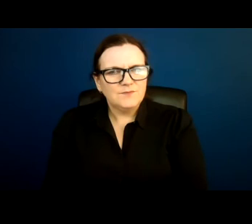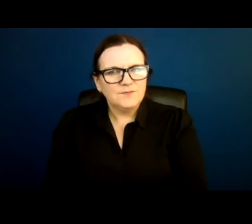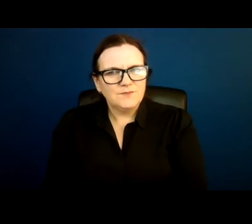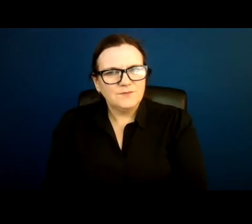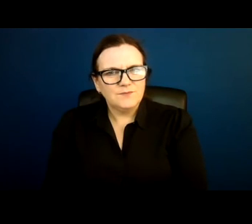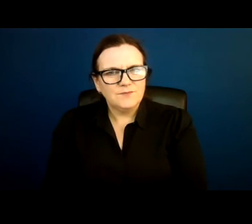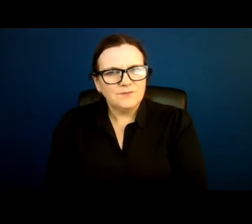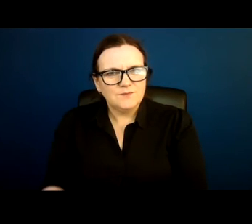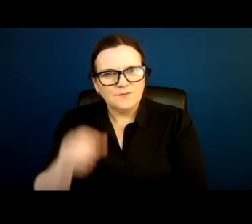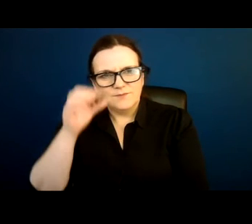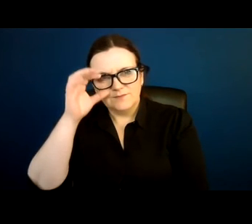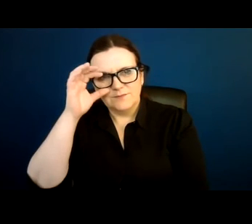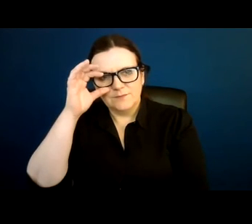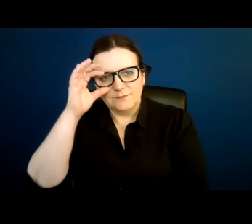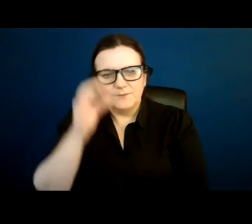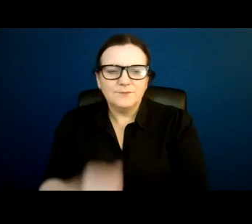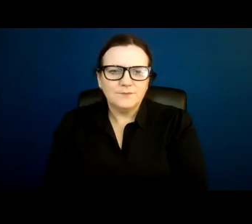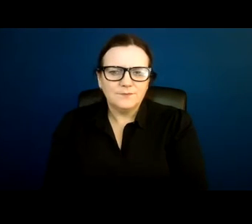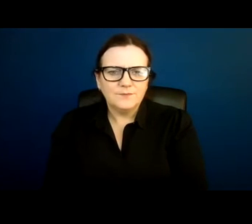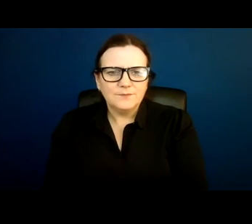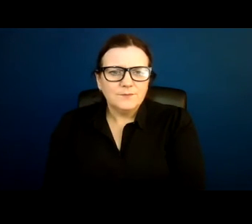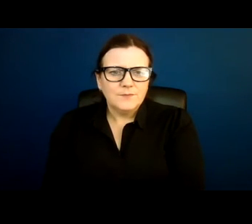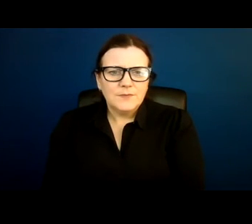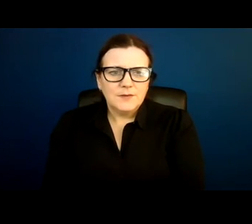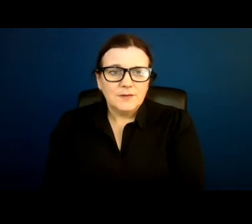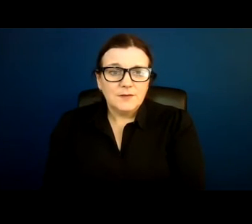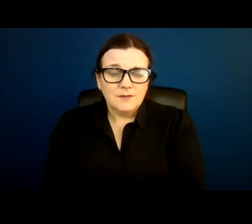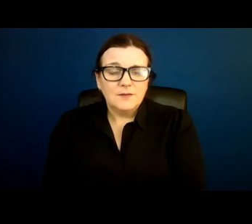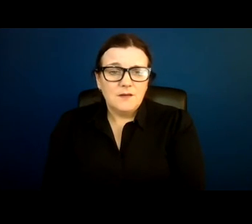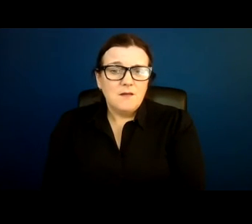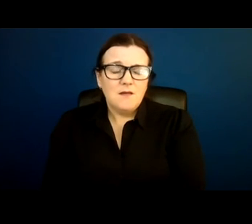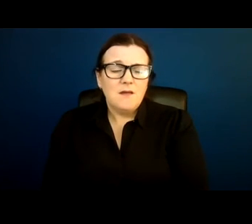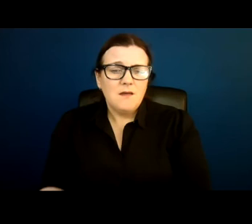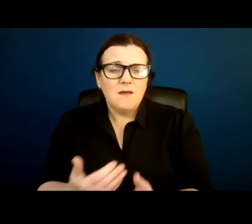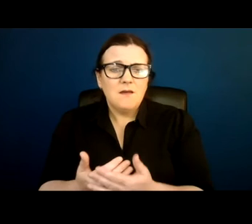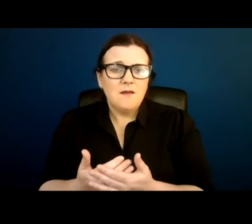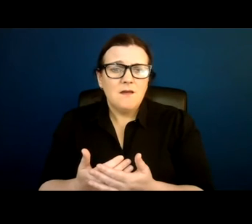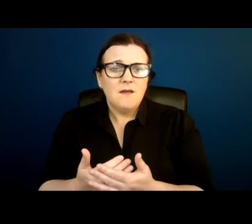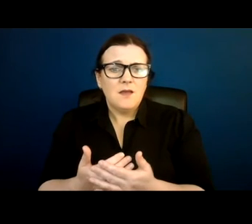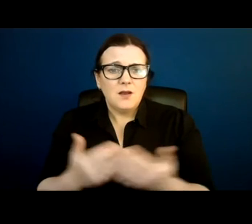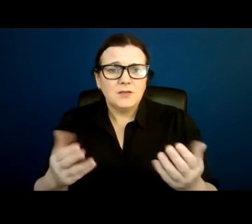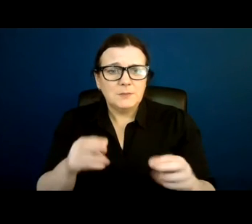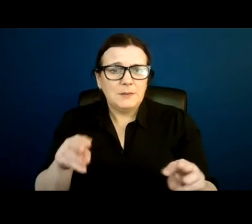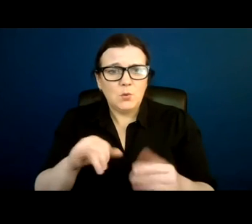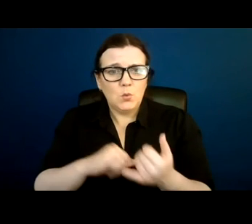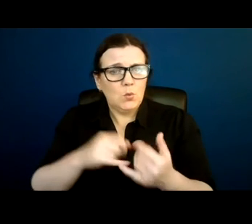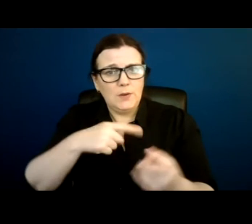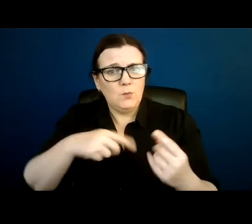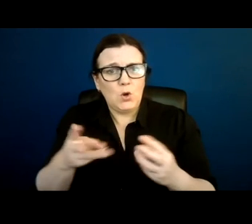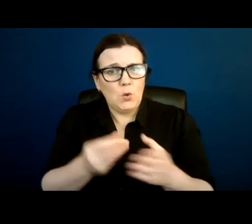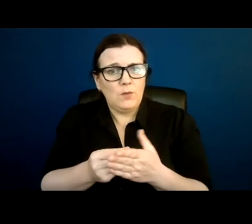people who have, because a lot of the people we are working with are people who don't